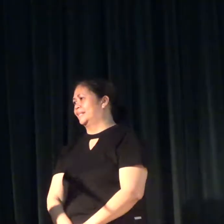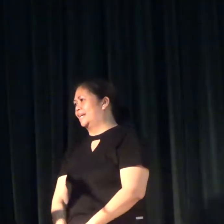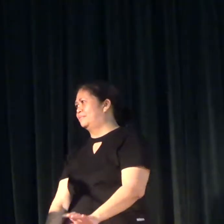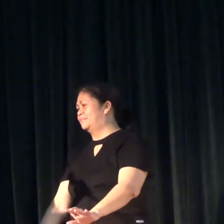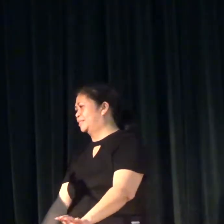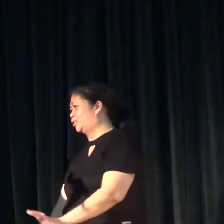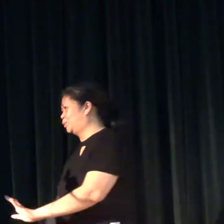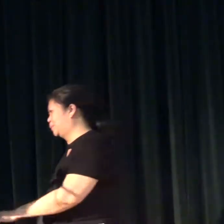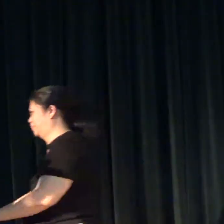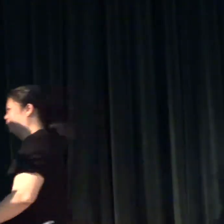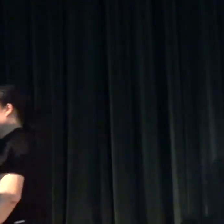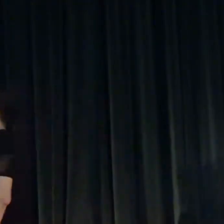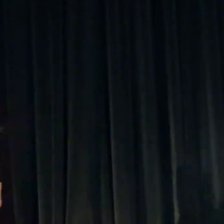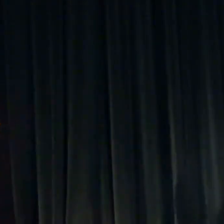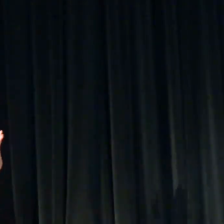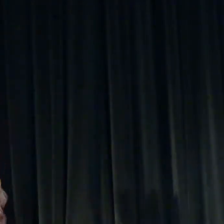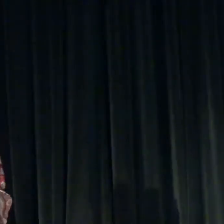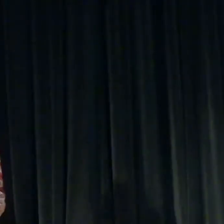Oh, by the way,